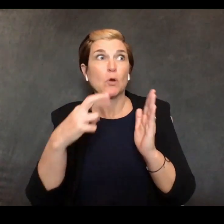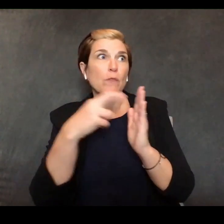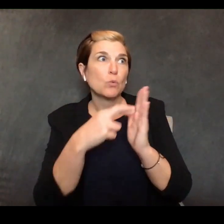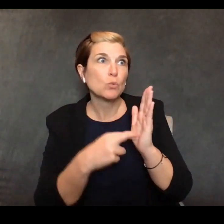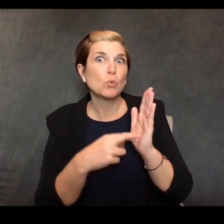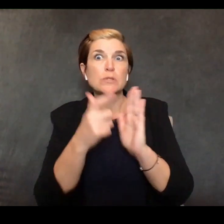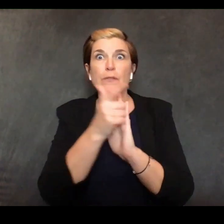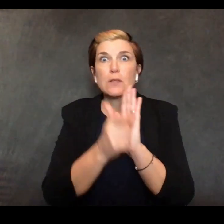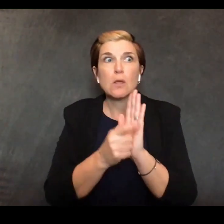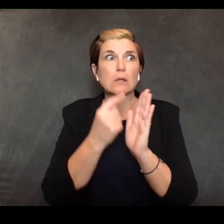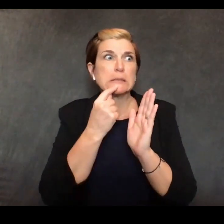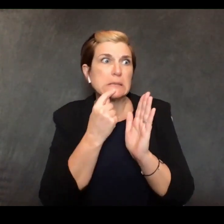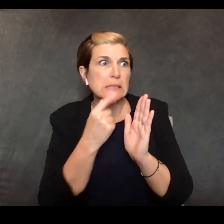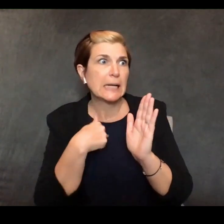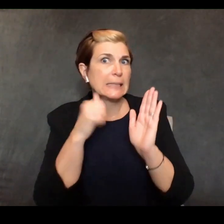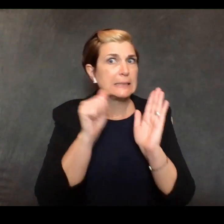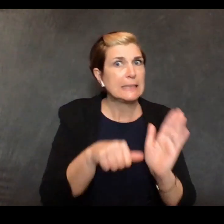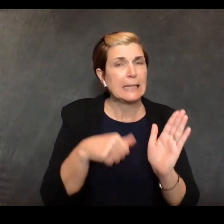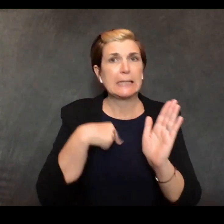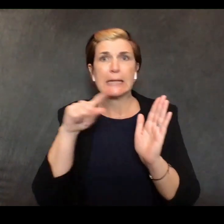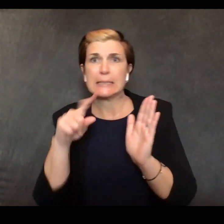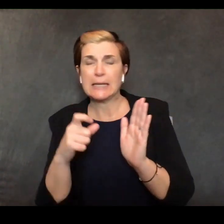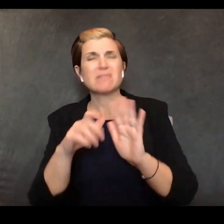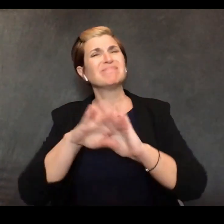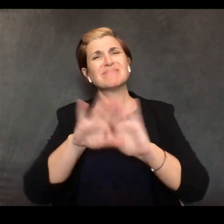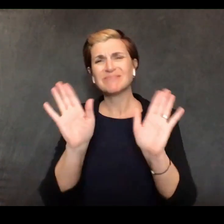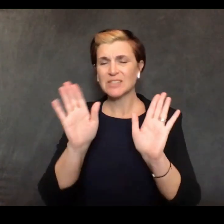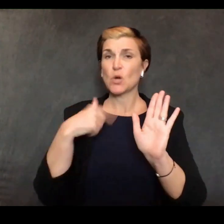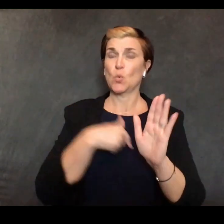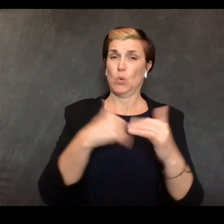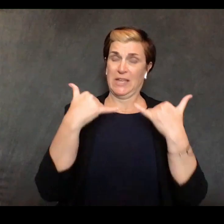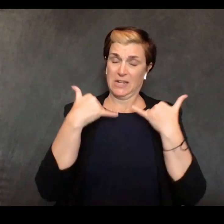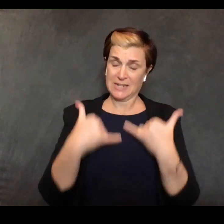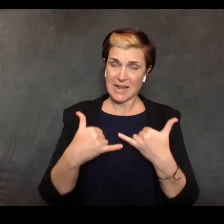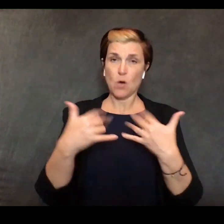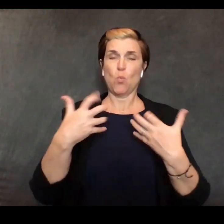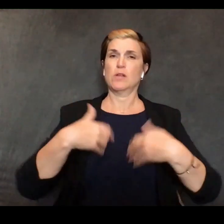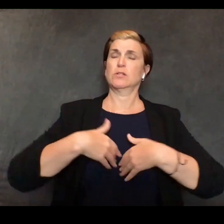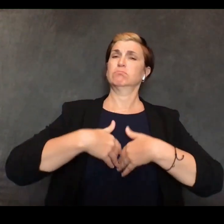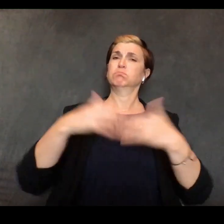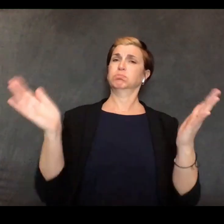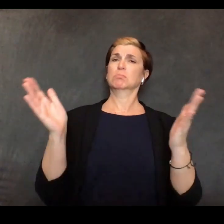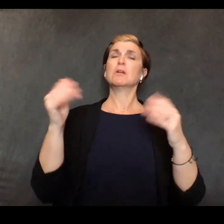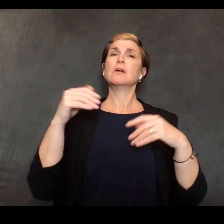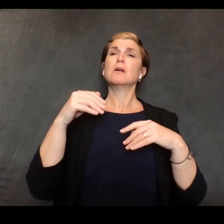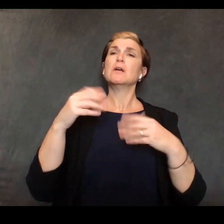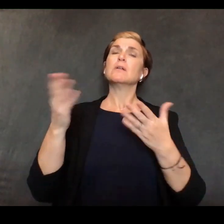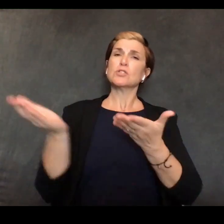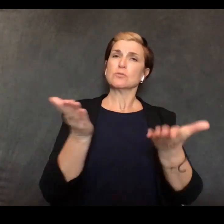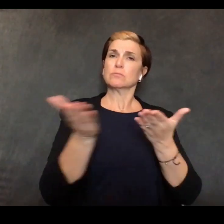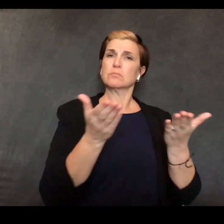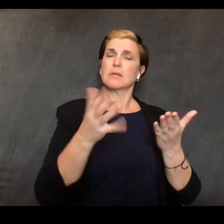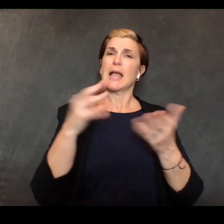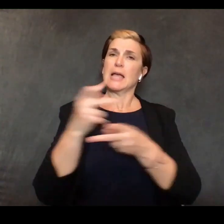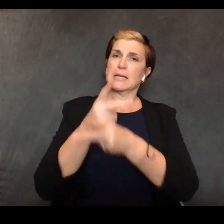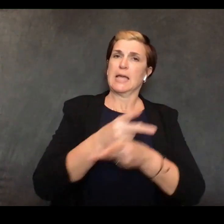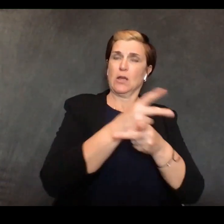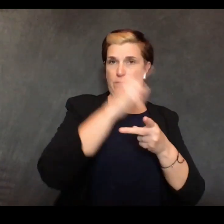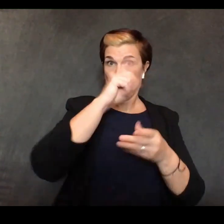above all else and we're doing everything in our power to make sure that that doesn't happen I also just want to briefly mention that because of the